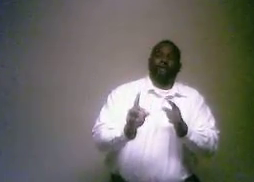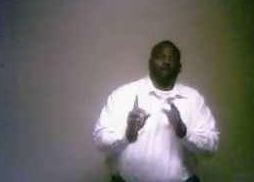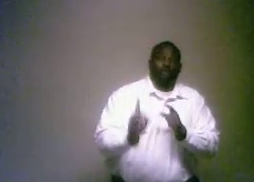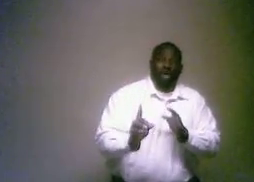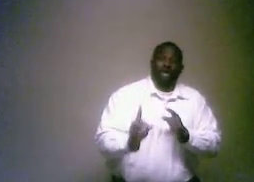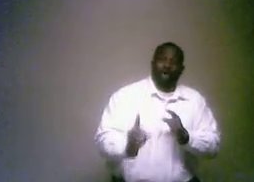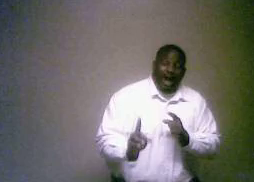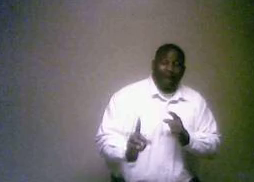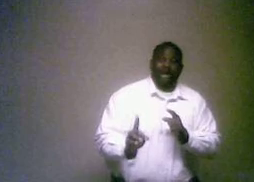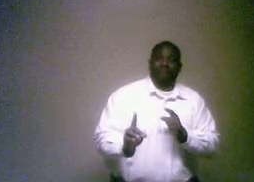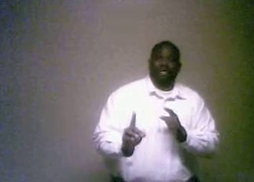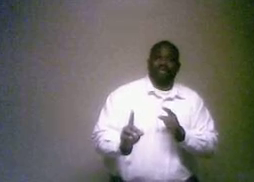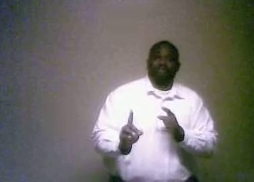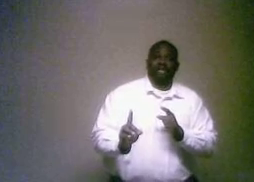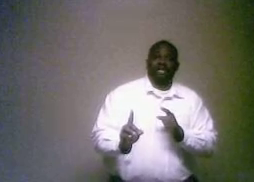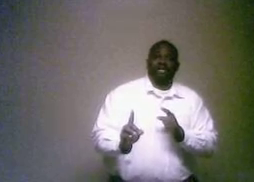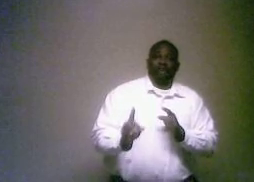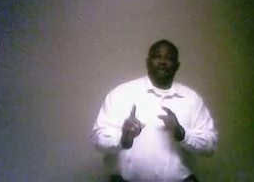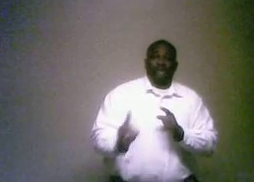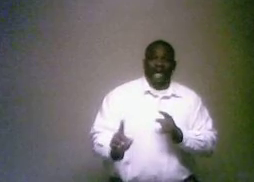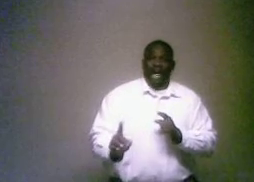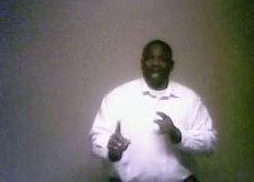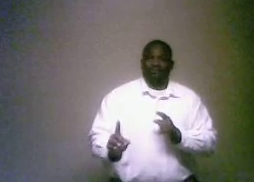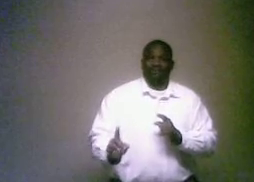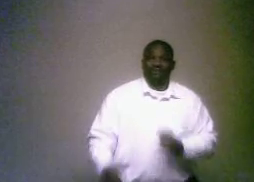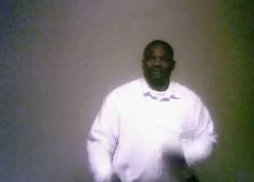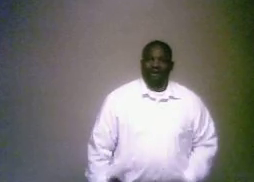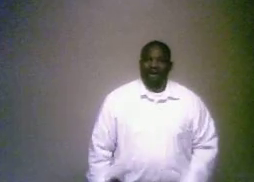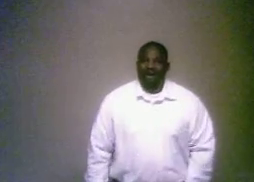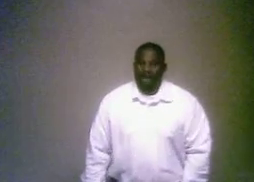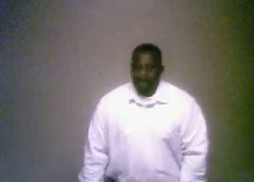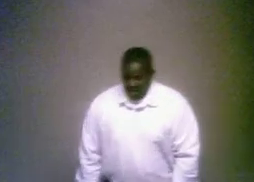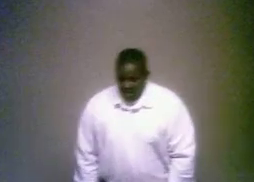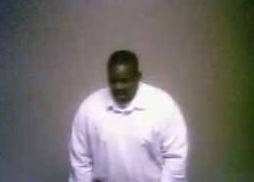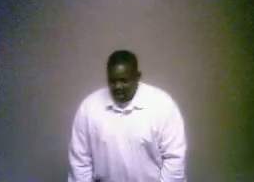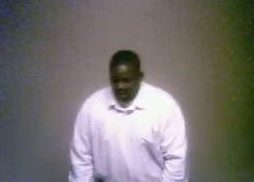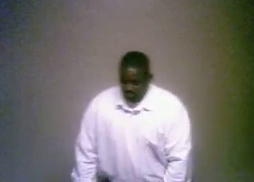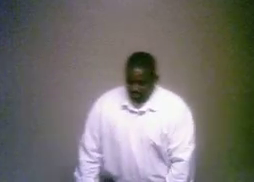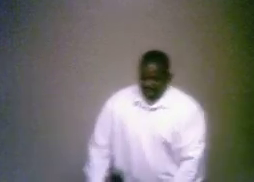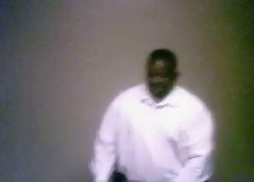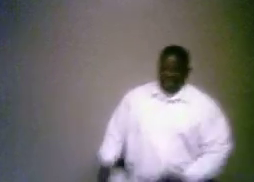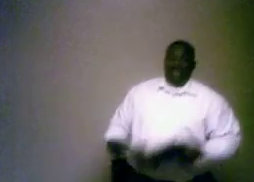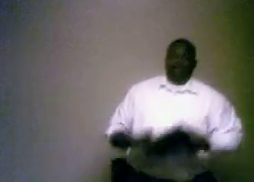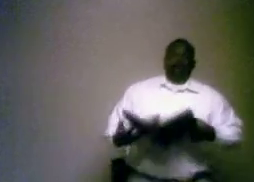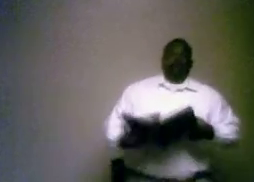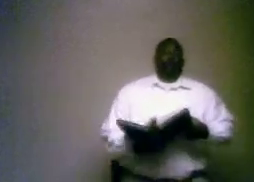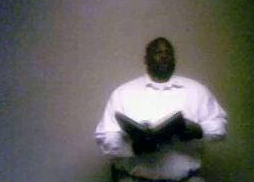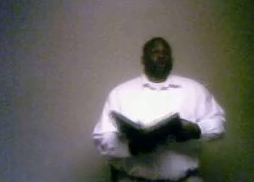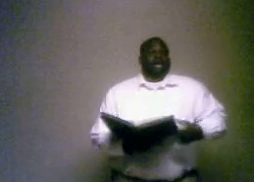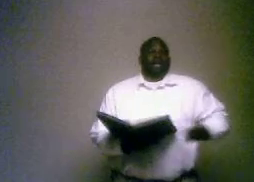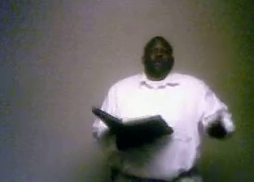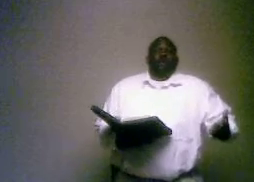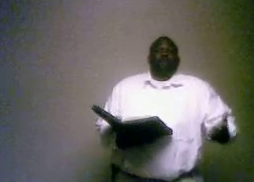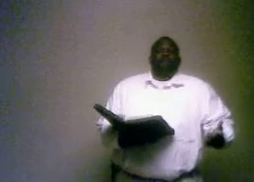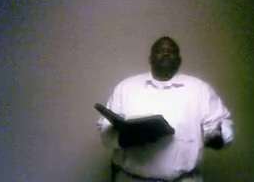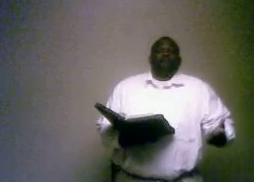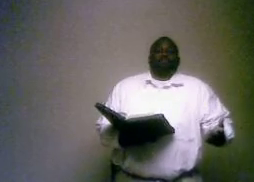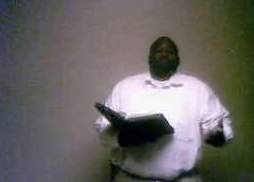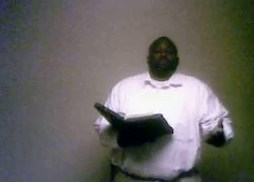baptism that we should have? All right. Well, let's see if, or can there be more than one baptism?